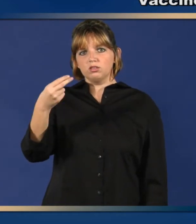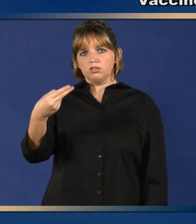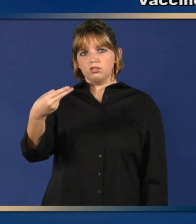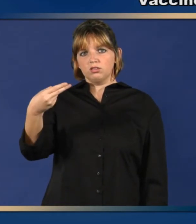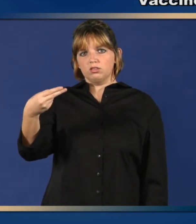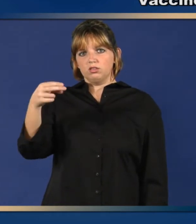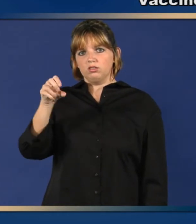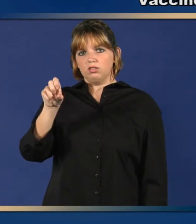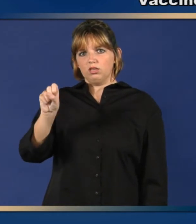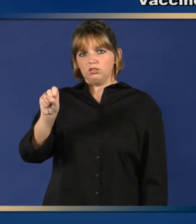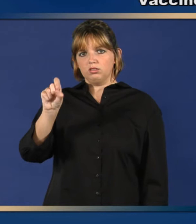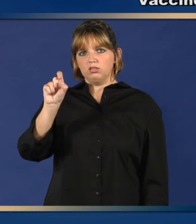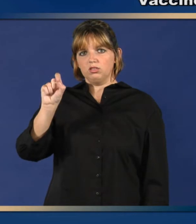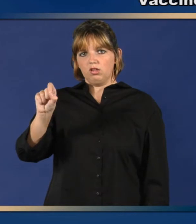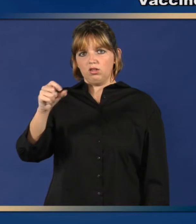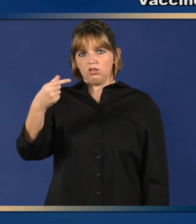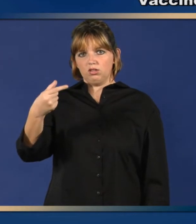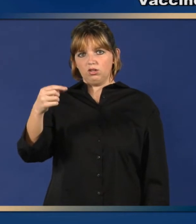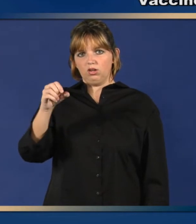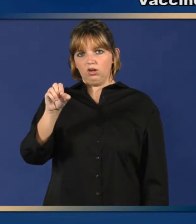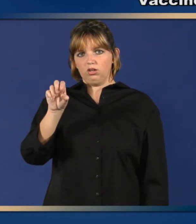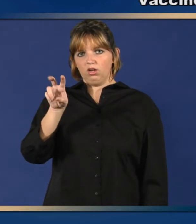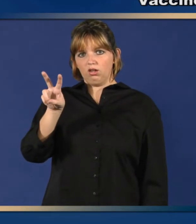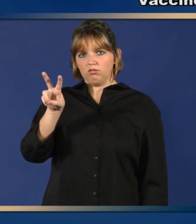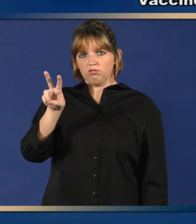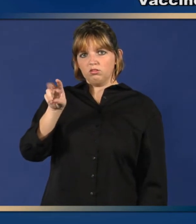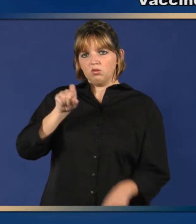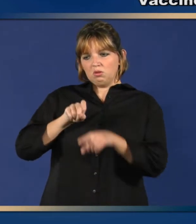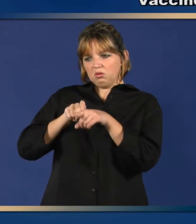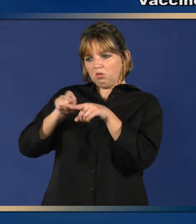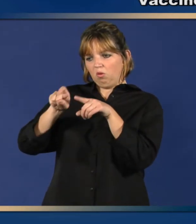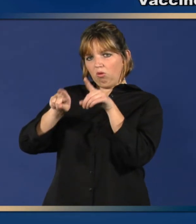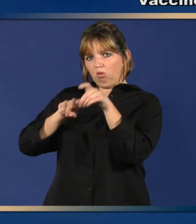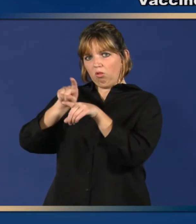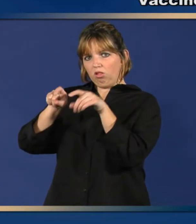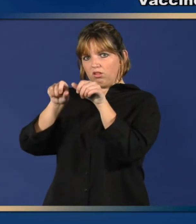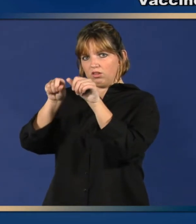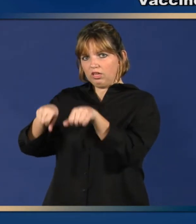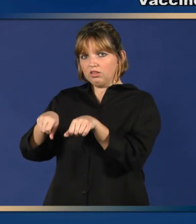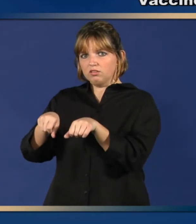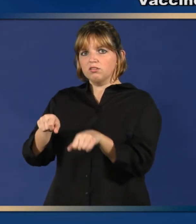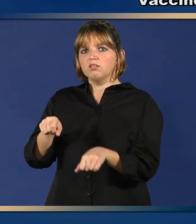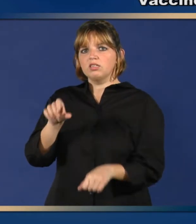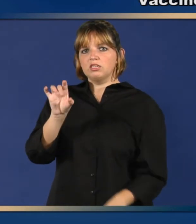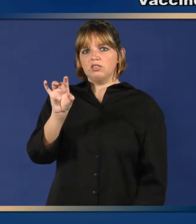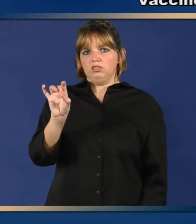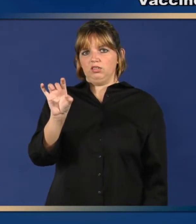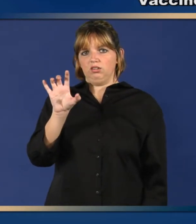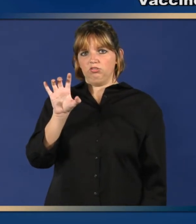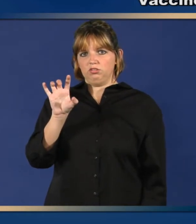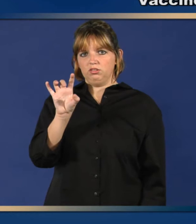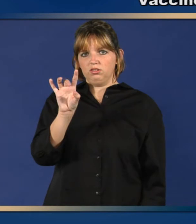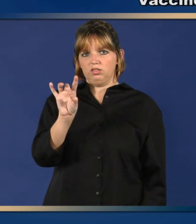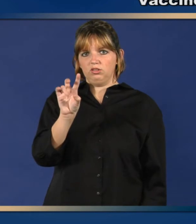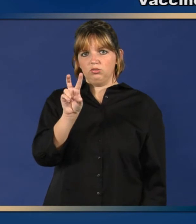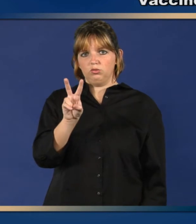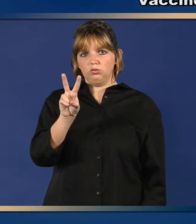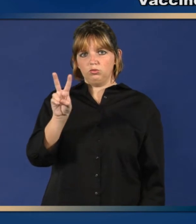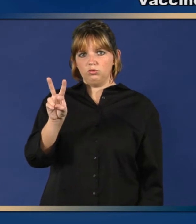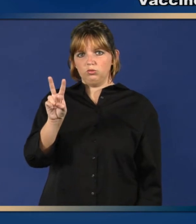or call the toll-free VAERS information line at 800-822